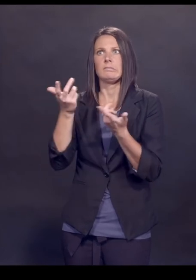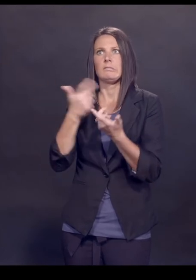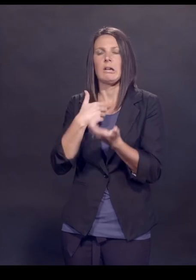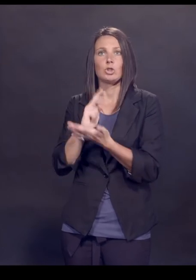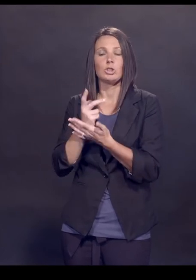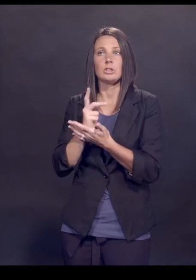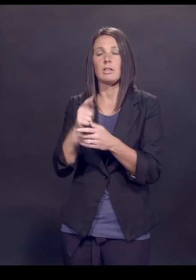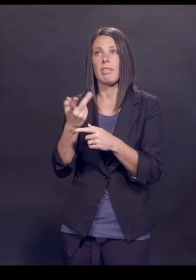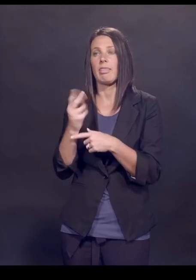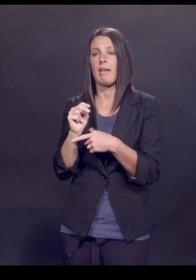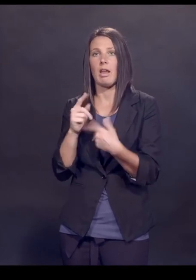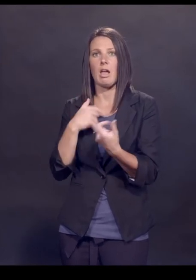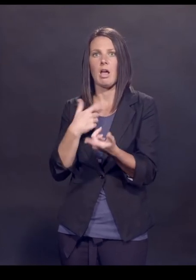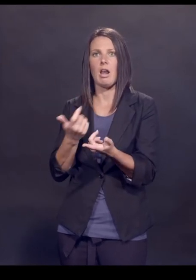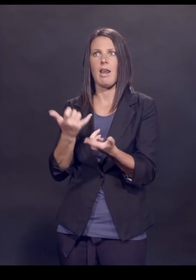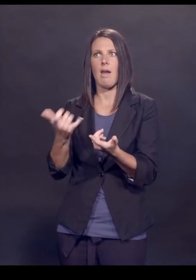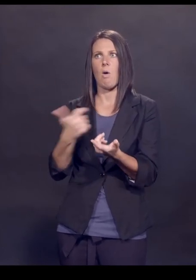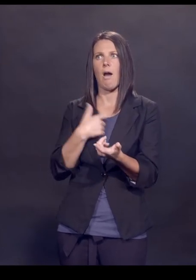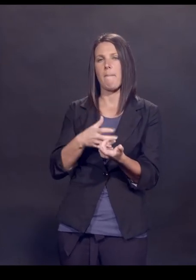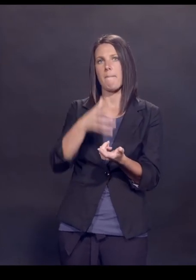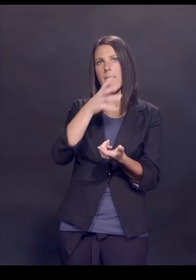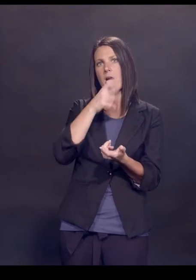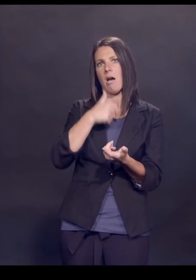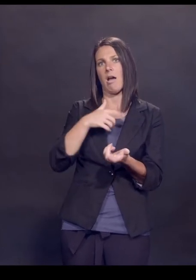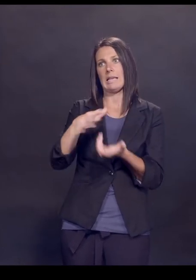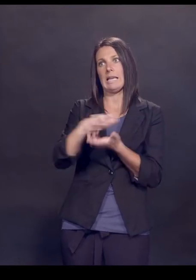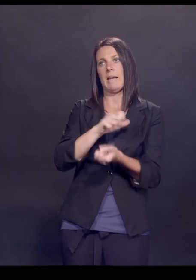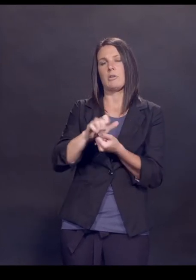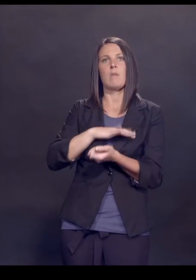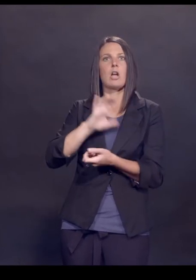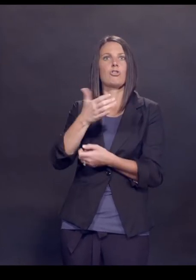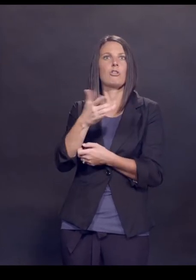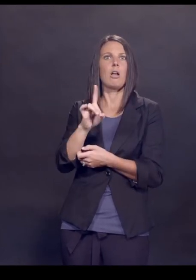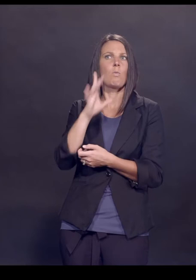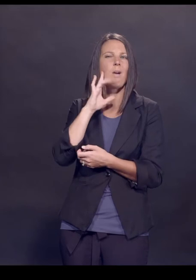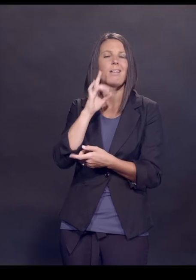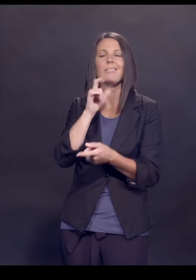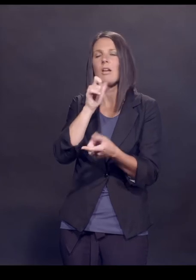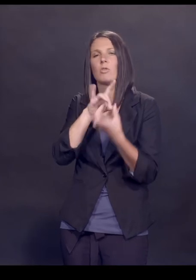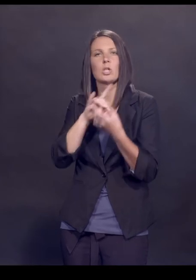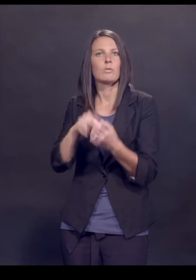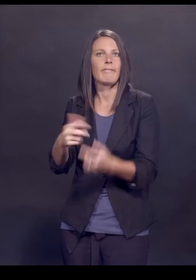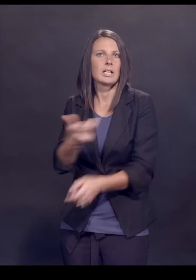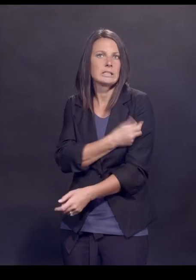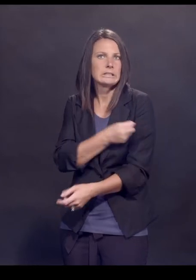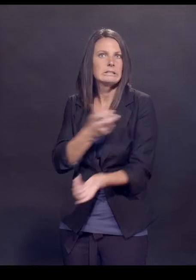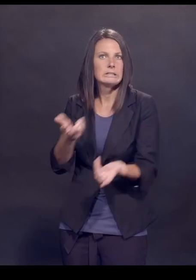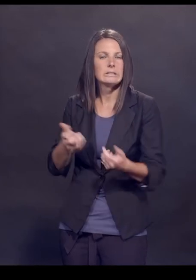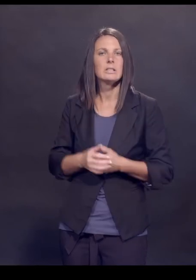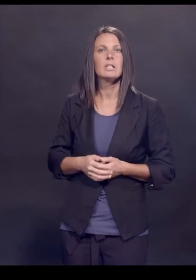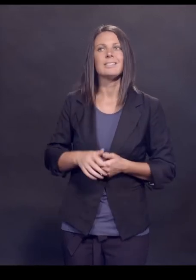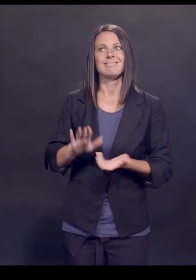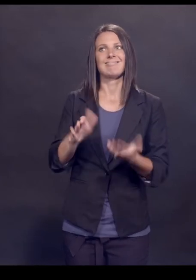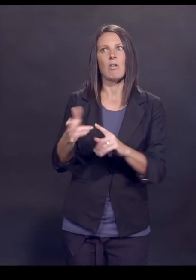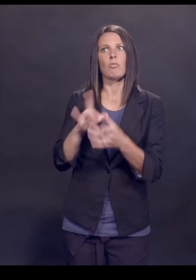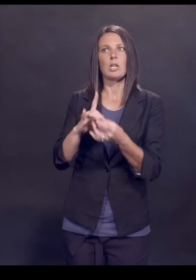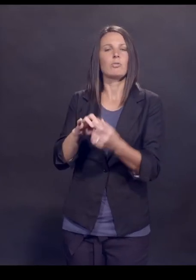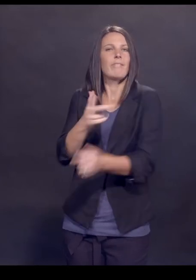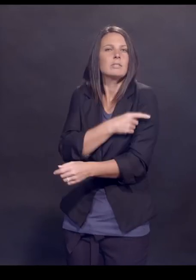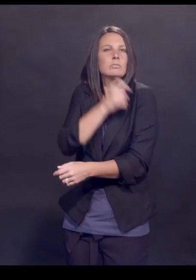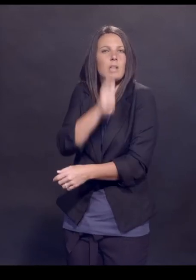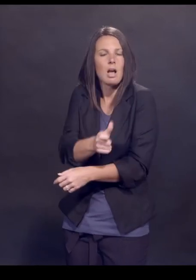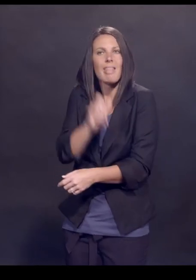now is dead. I am the mother of a vaccine-damaged child, even though that wasn't true. So I think that's, I think, the